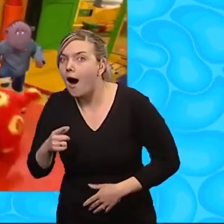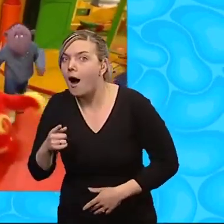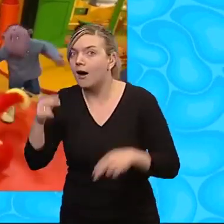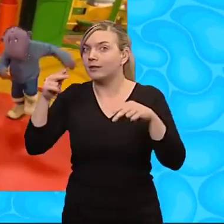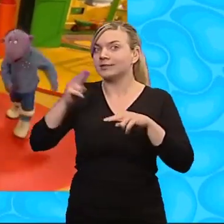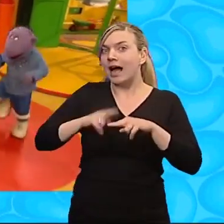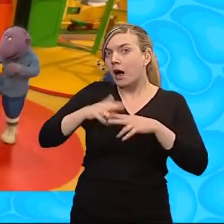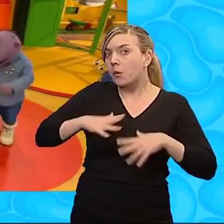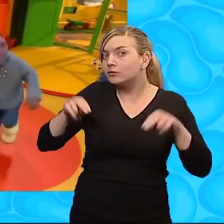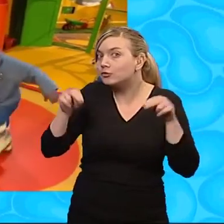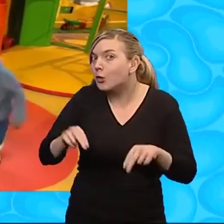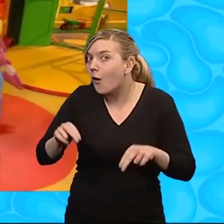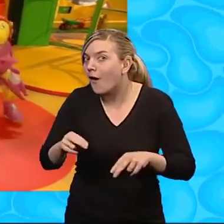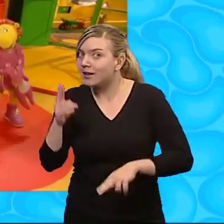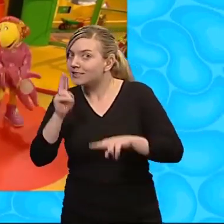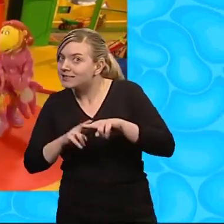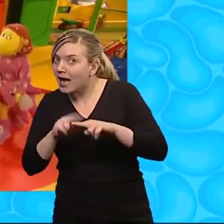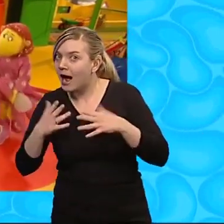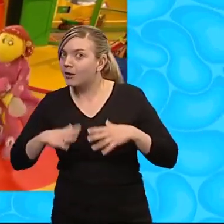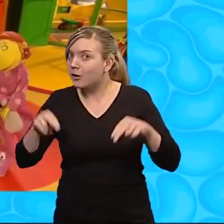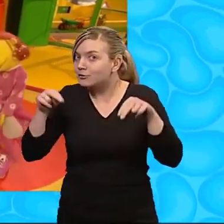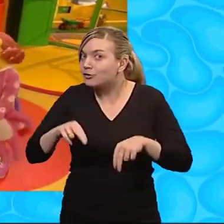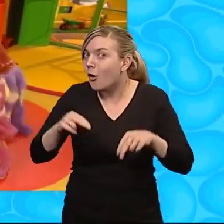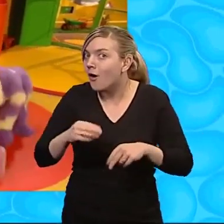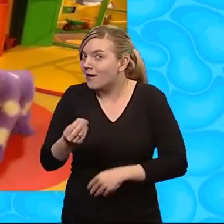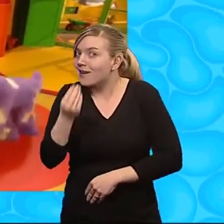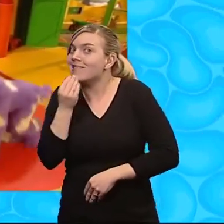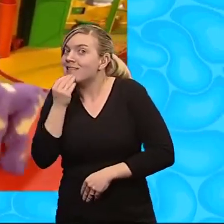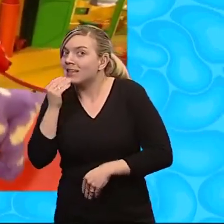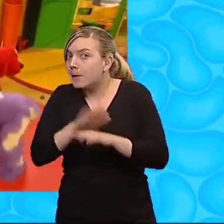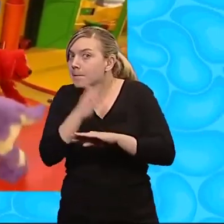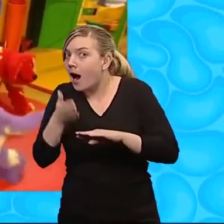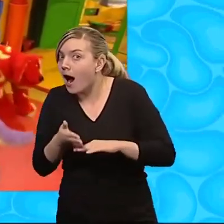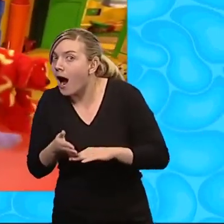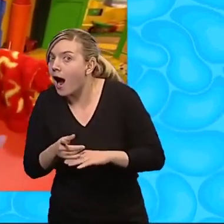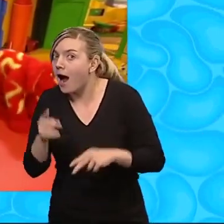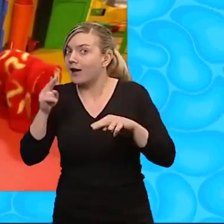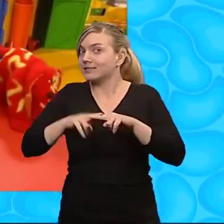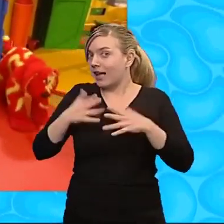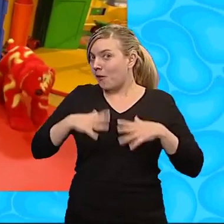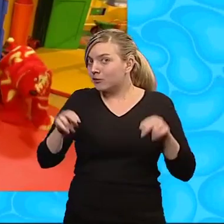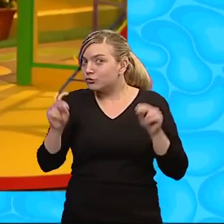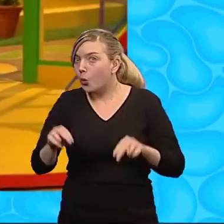Cherry Pine! The Dad wants a dog. E-I-Cherry Pie. The Dad wants a dog.